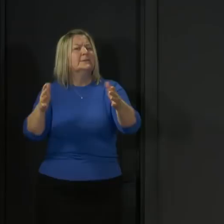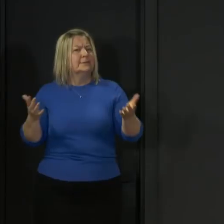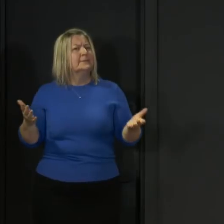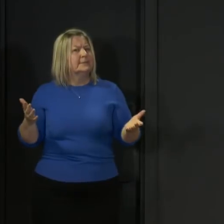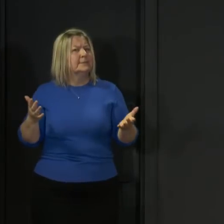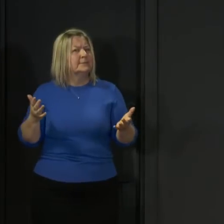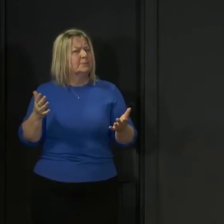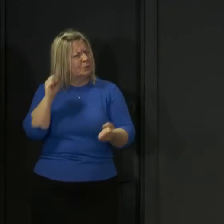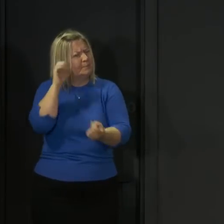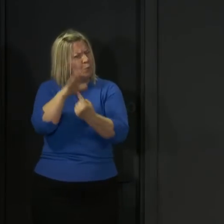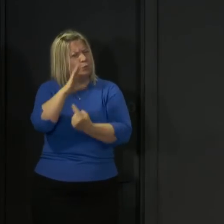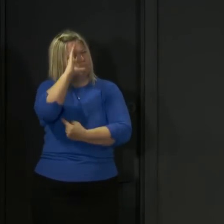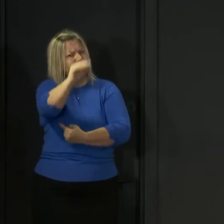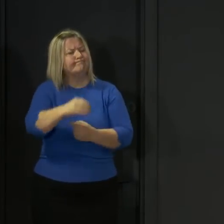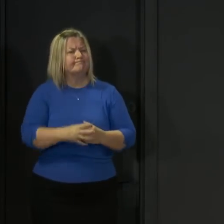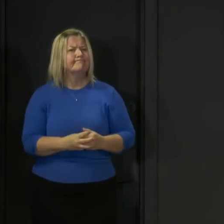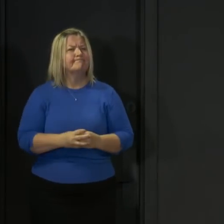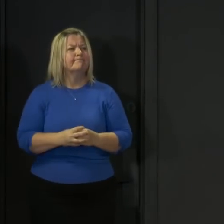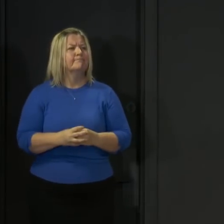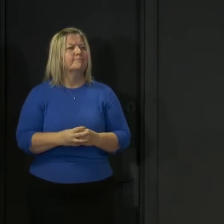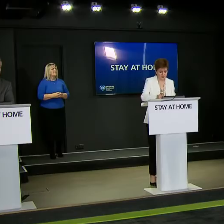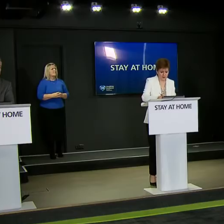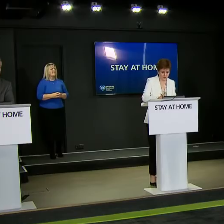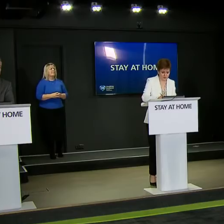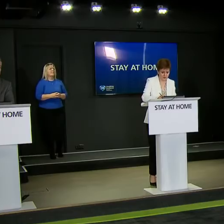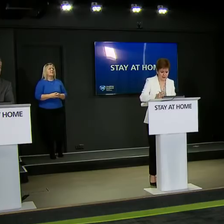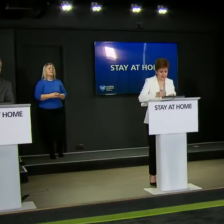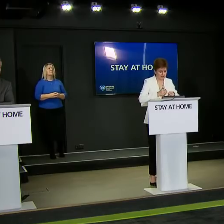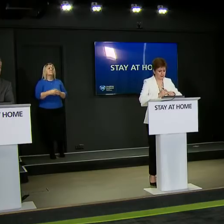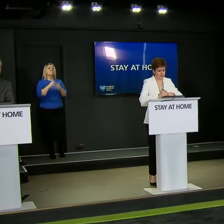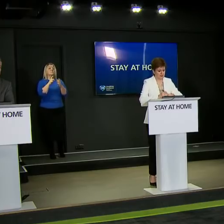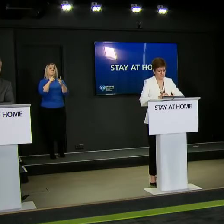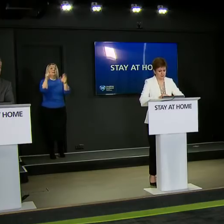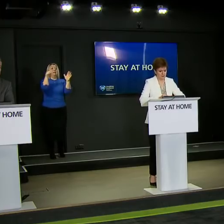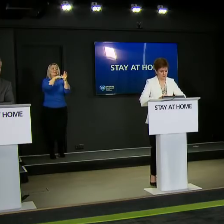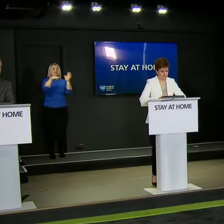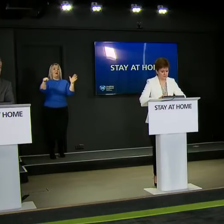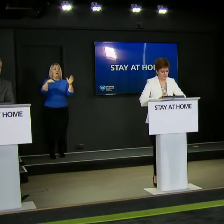underline and stress that point. James Matthews from Sky.